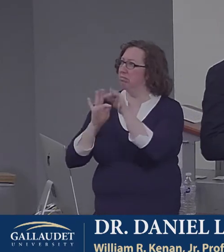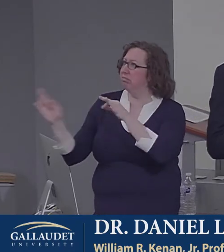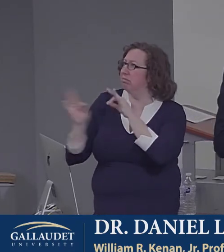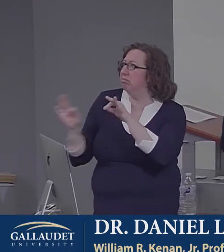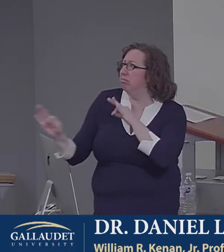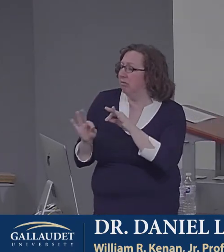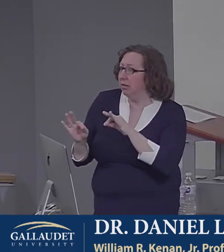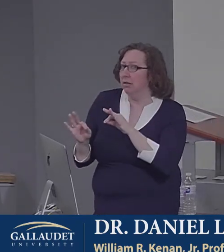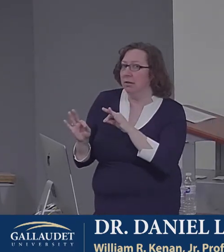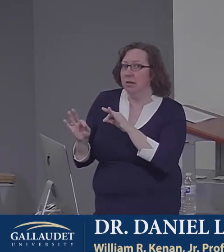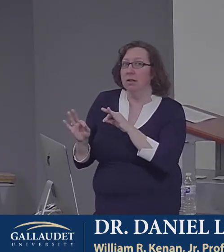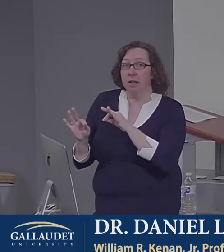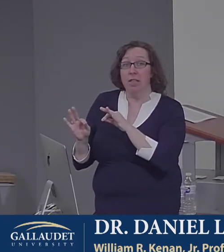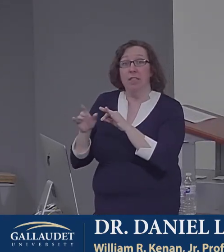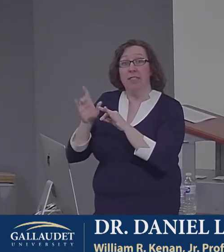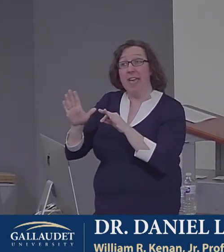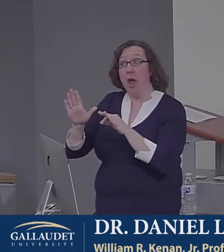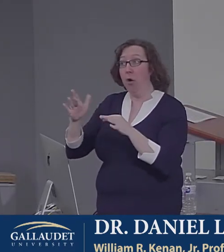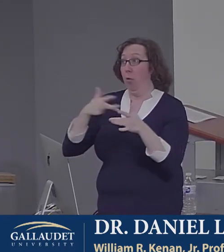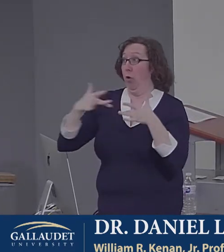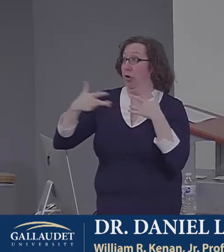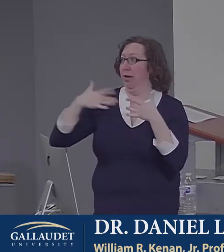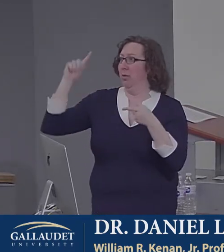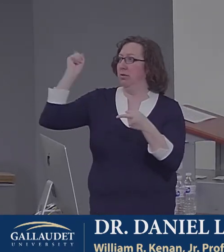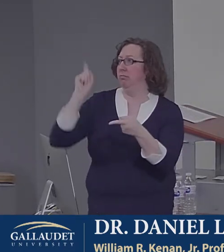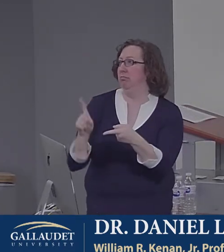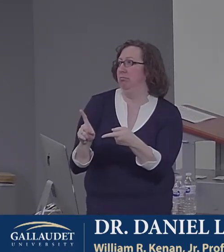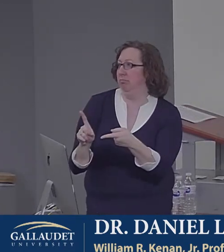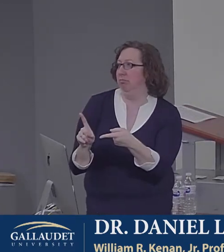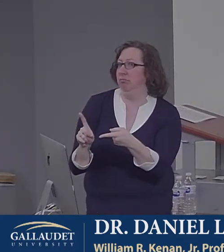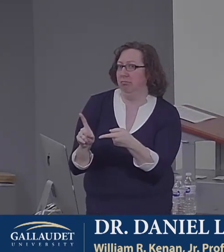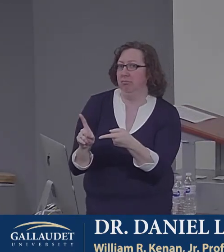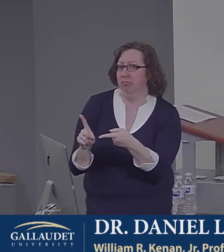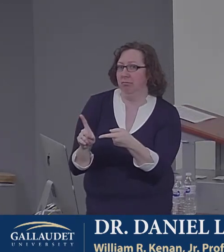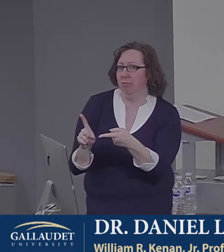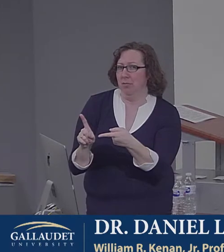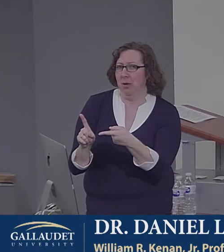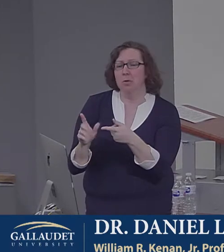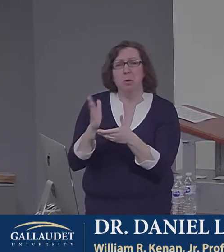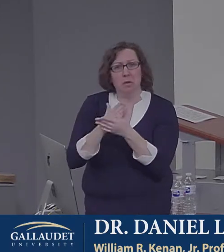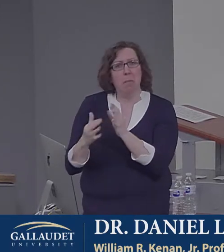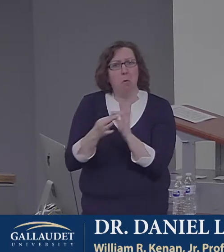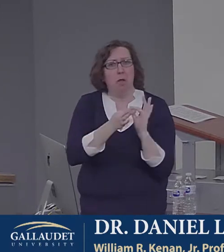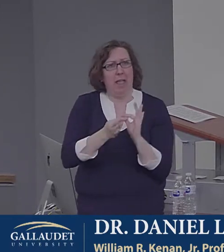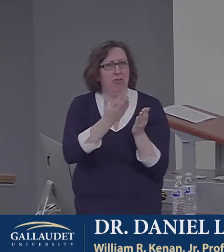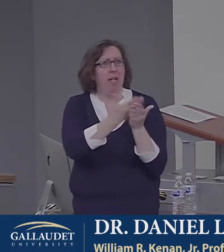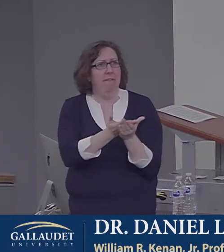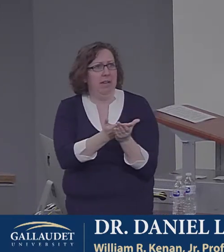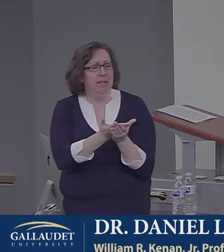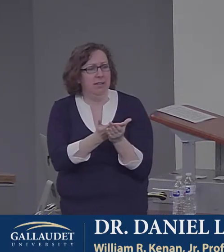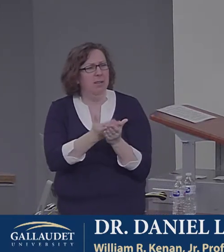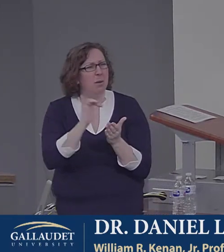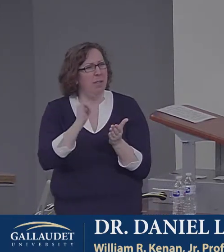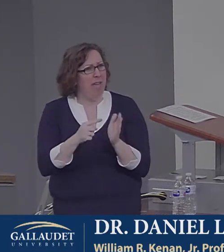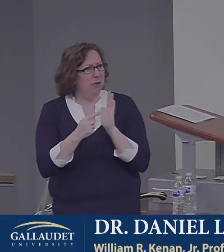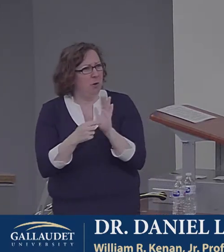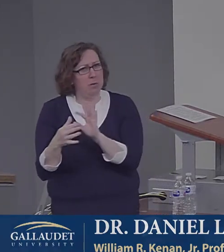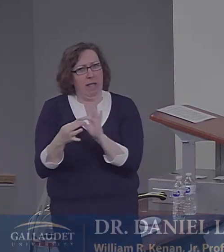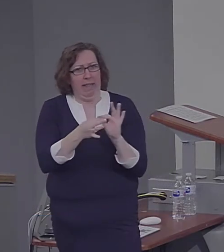a positive outcome. So again, correlational evidence but suggests a link between some of these processes that we're talking